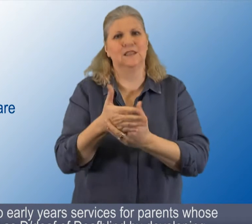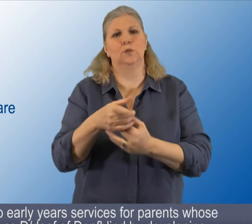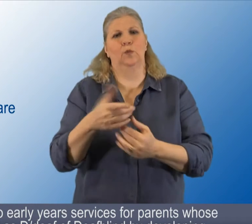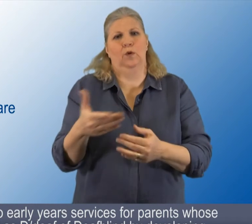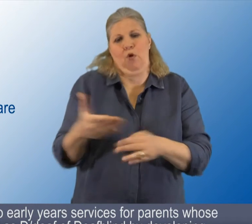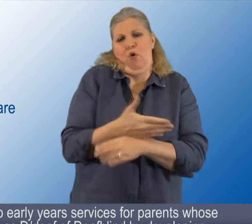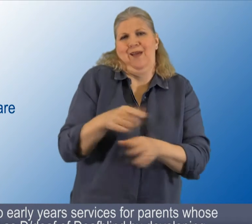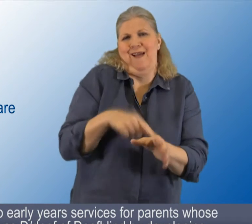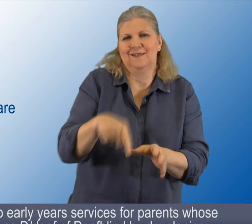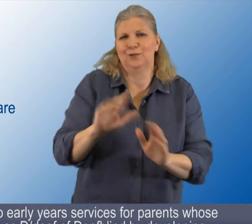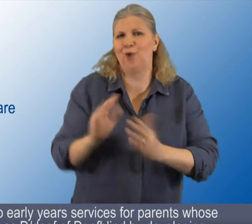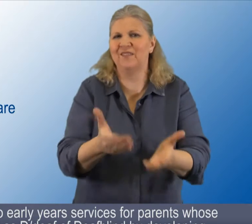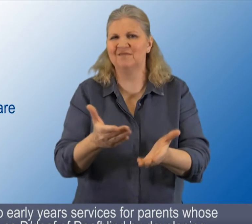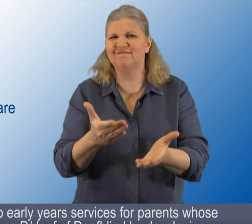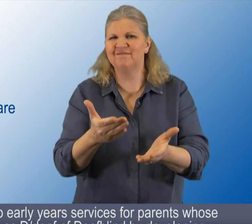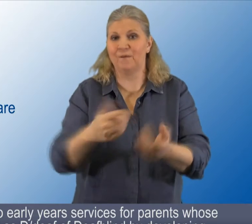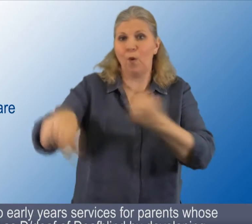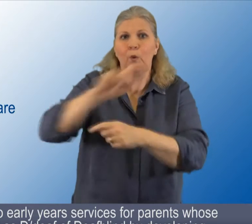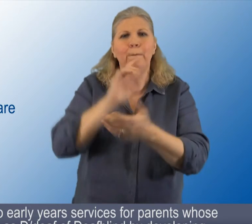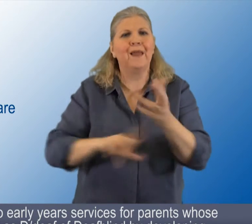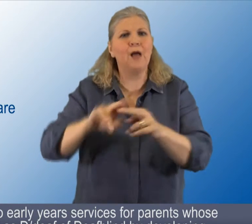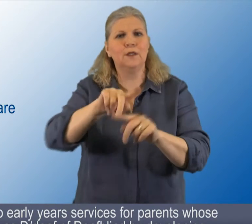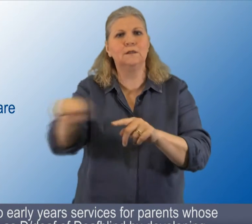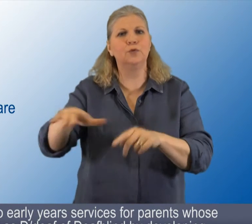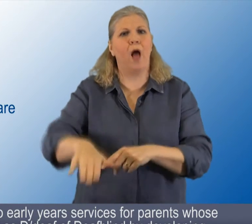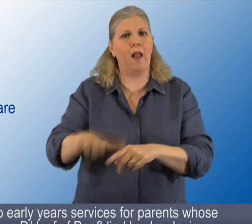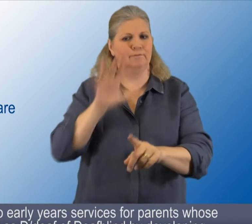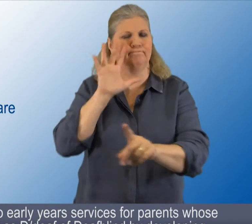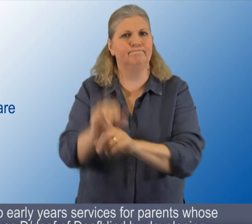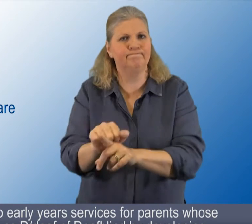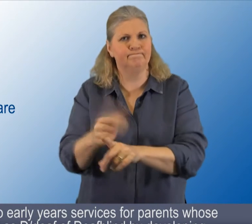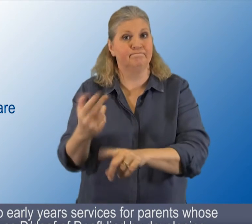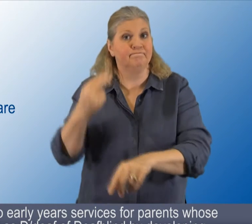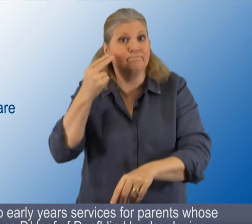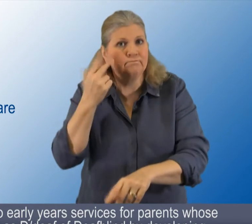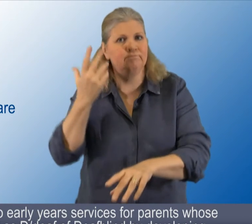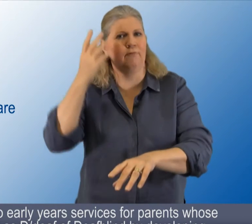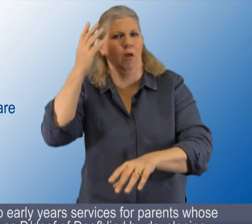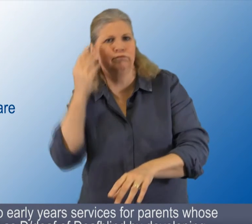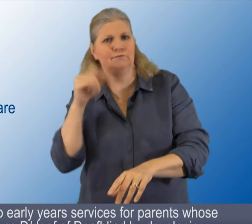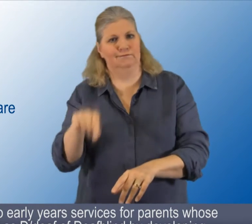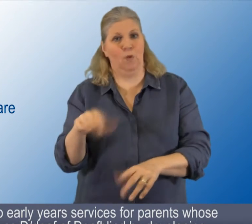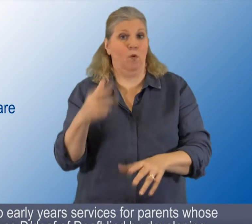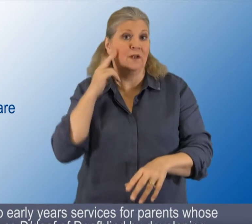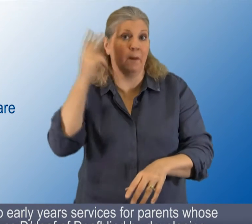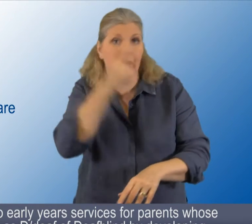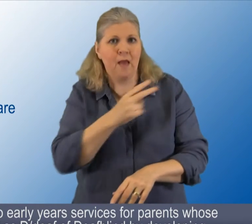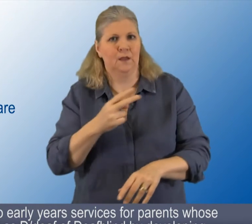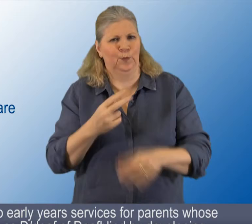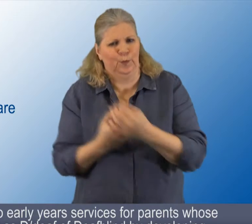5. Improve access to early-year services for parents whose child is diagnosed as deaf or deafblind by developing